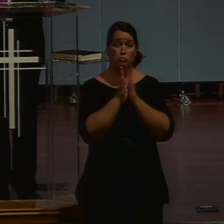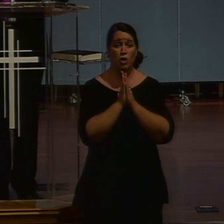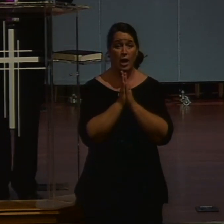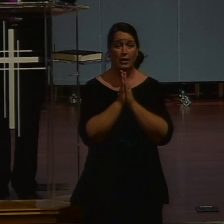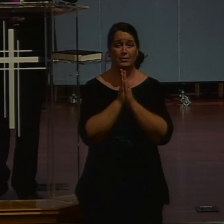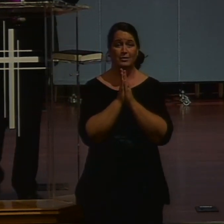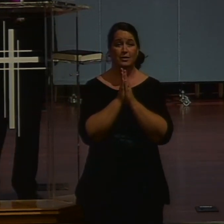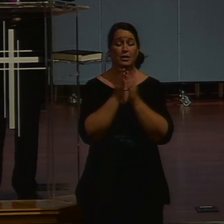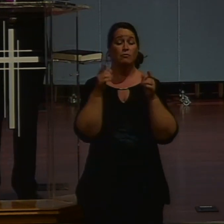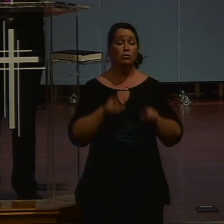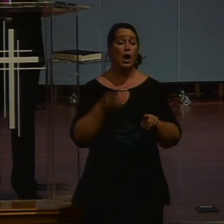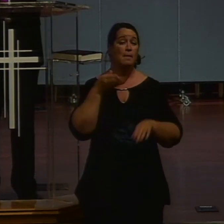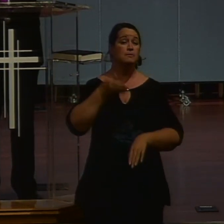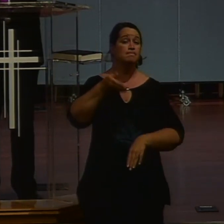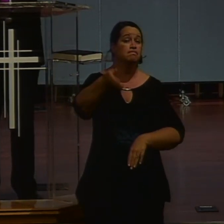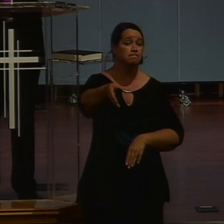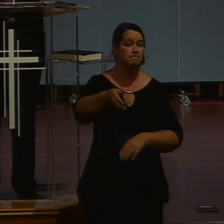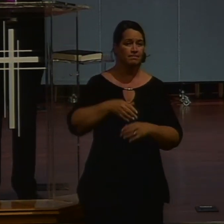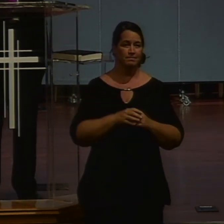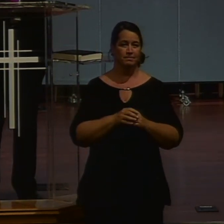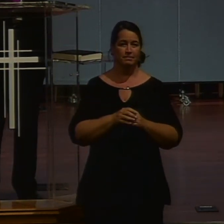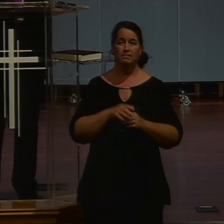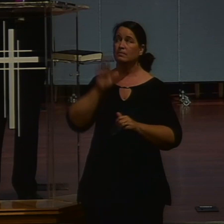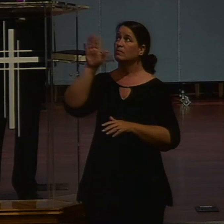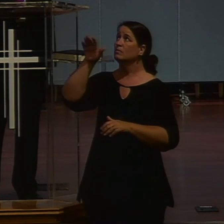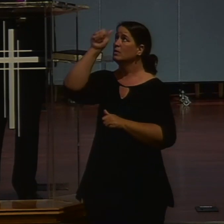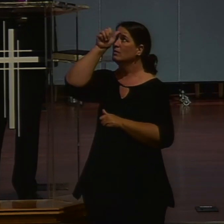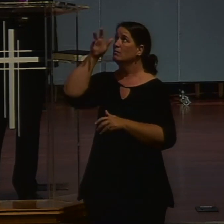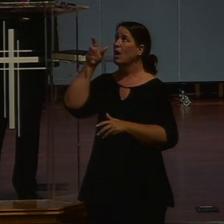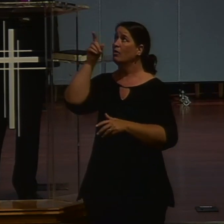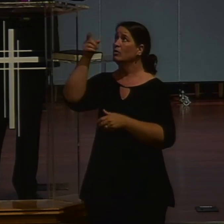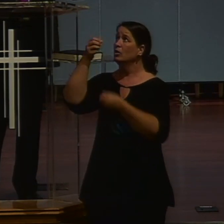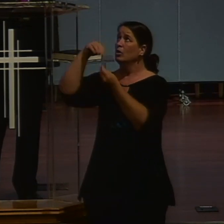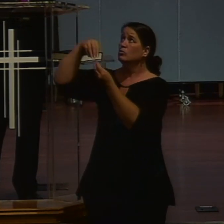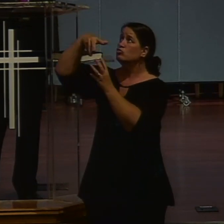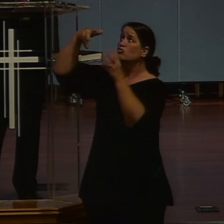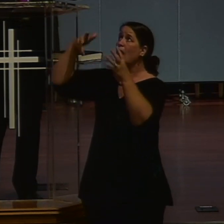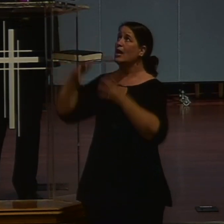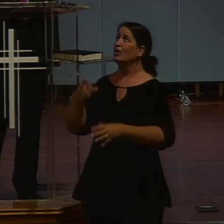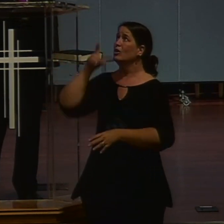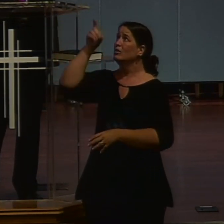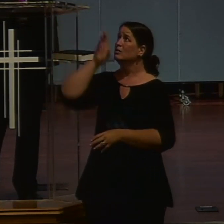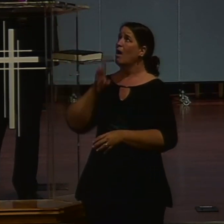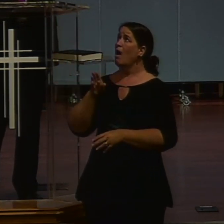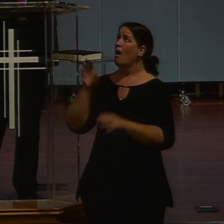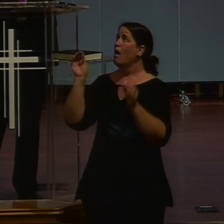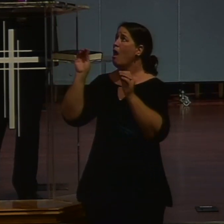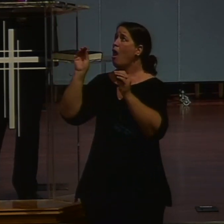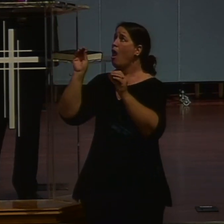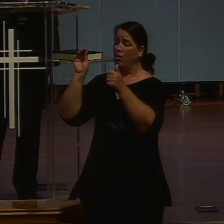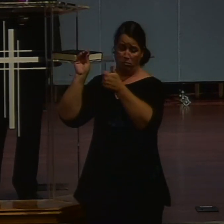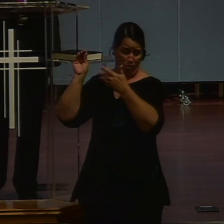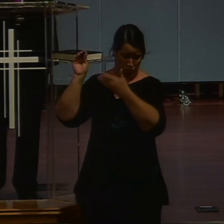before us. Father, you are our creator, God. There is none like unto thee. There never has been. There